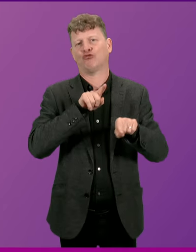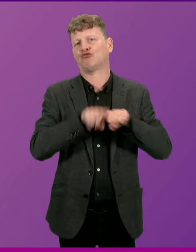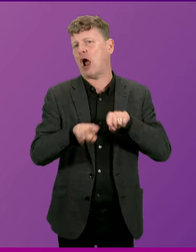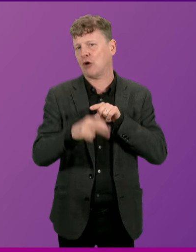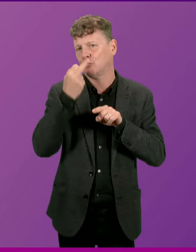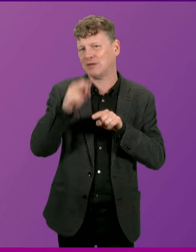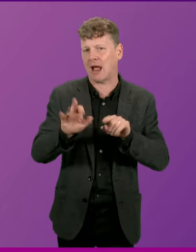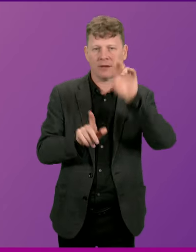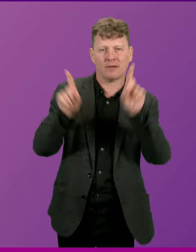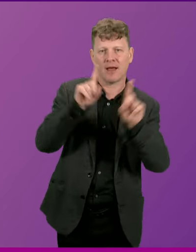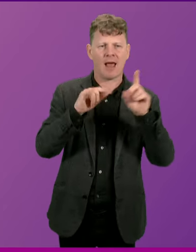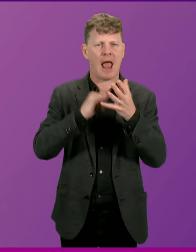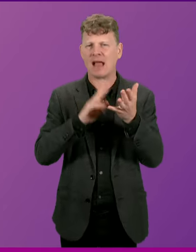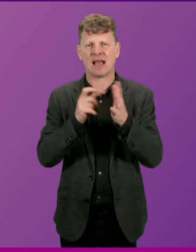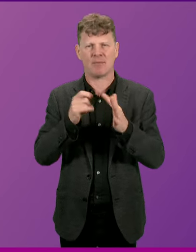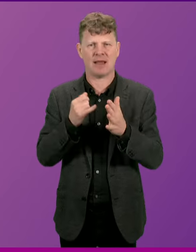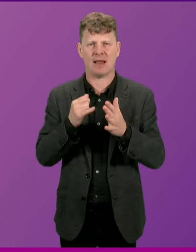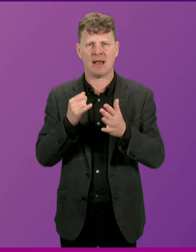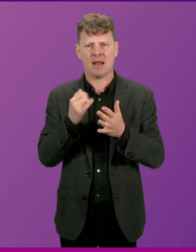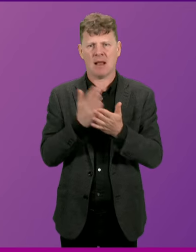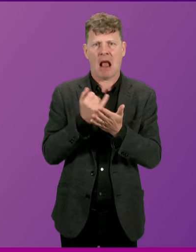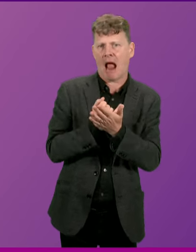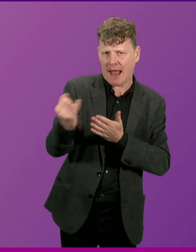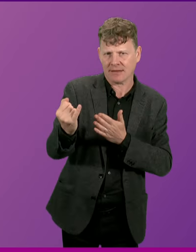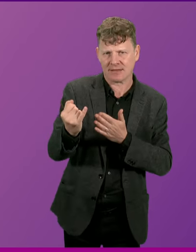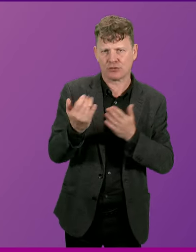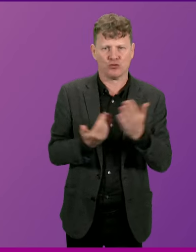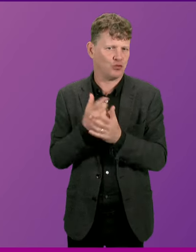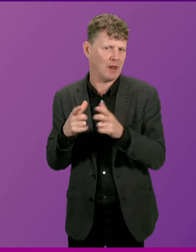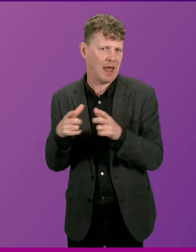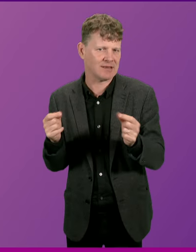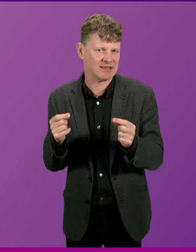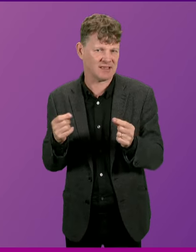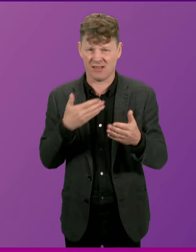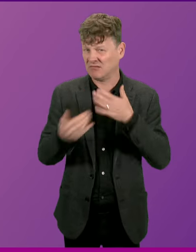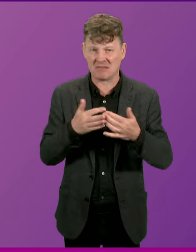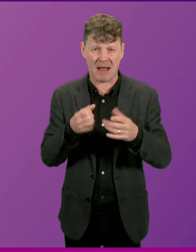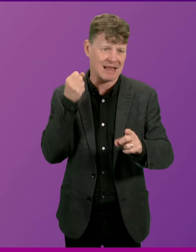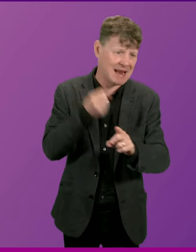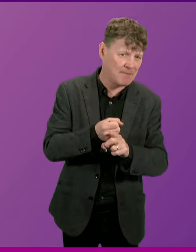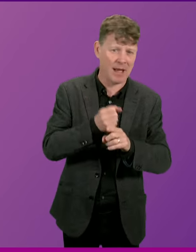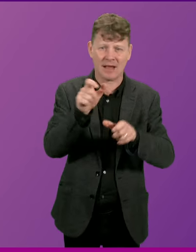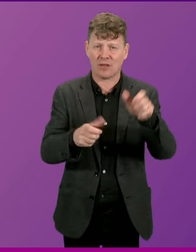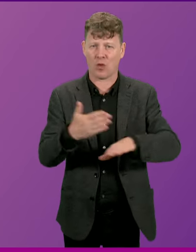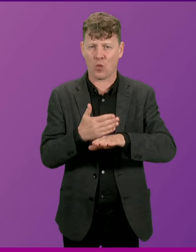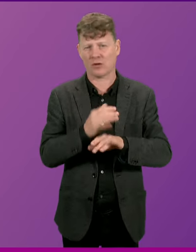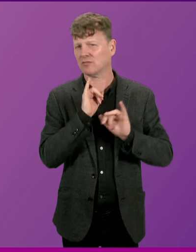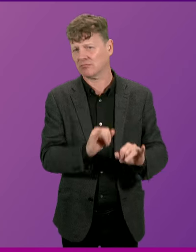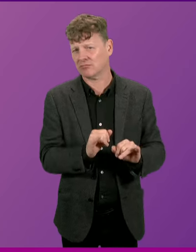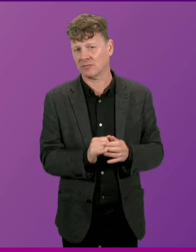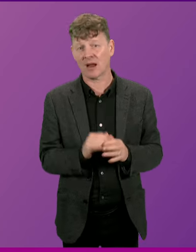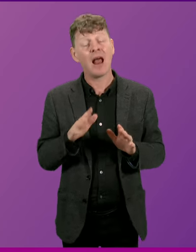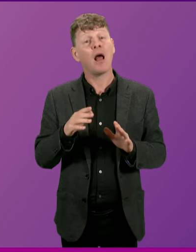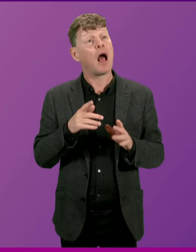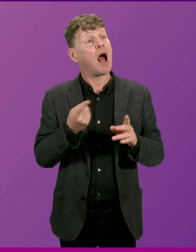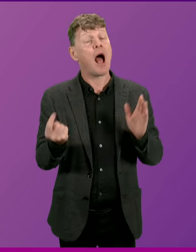but the SNP are against new oil and gas licences, regardless of the impact on workers affected. And if we're speaking about evidence,